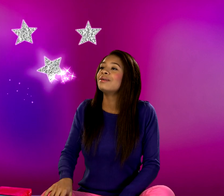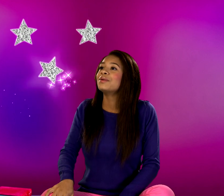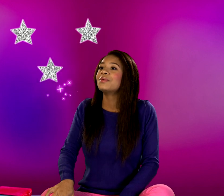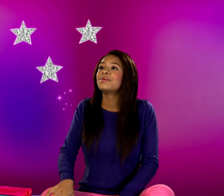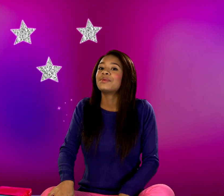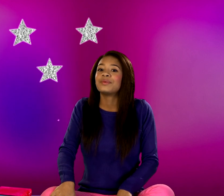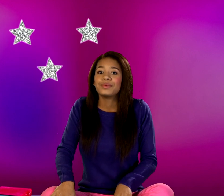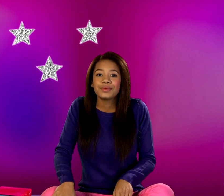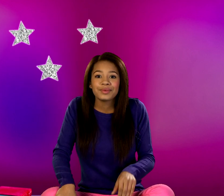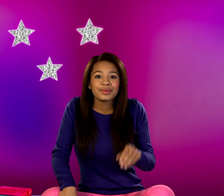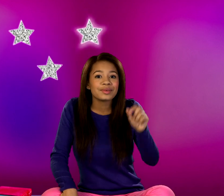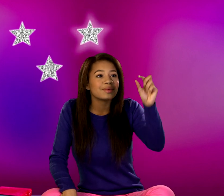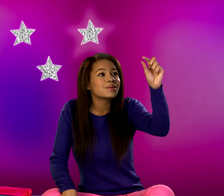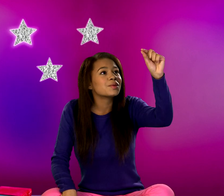Oh, some stars